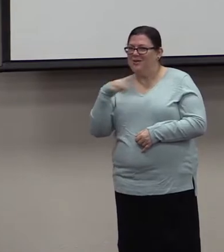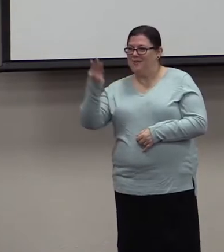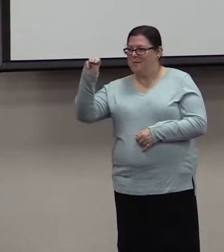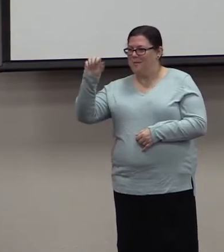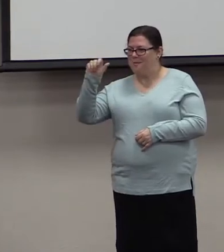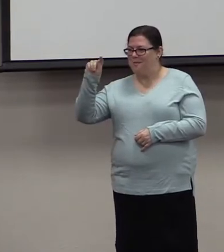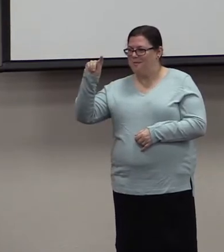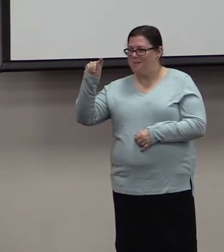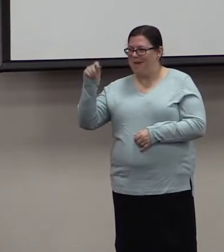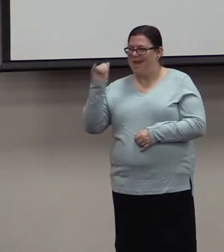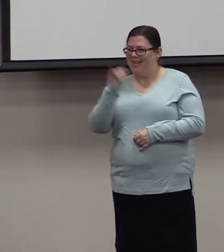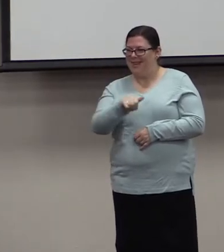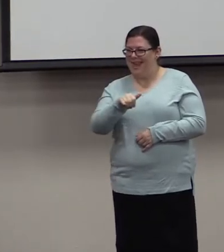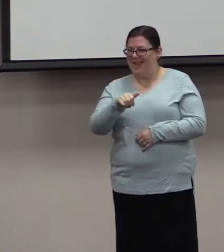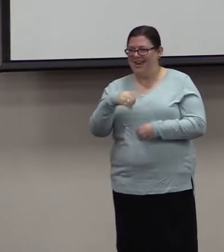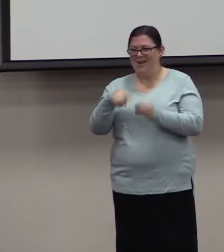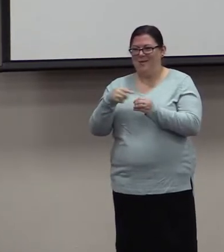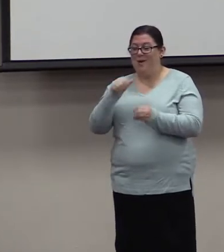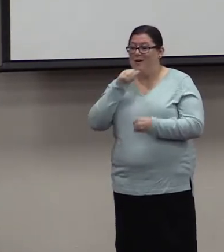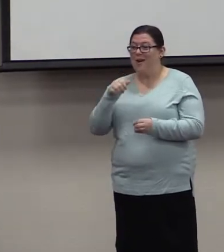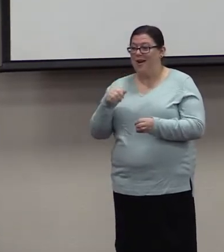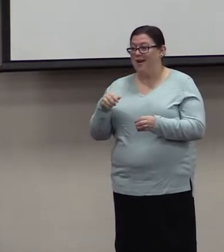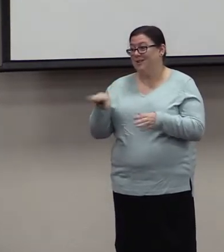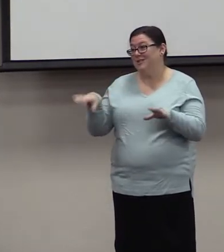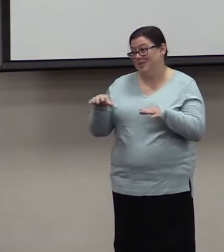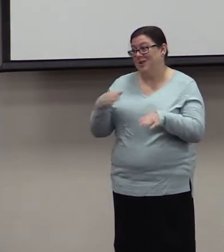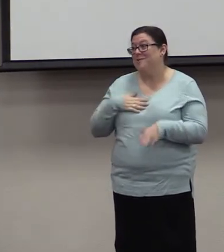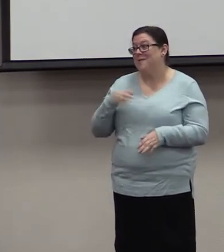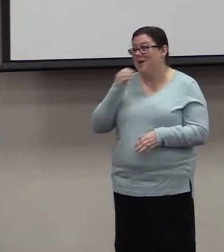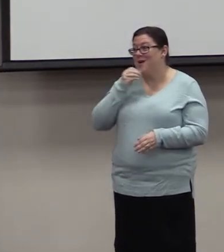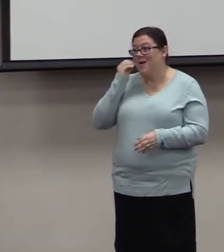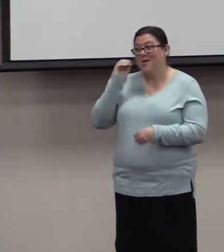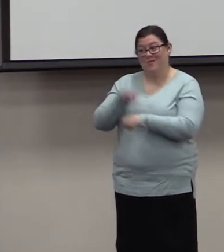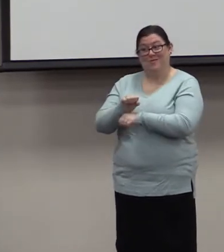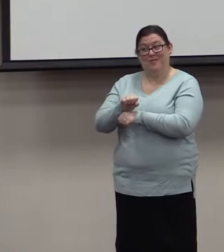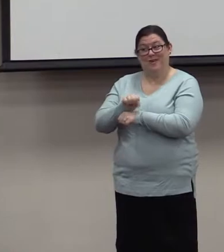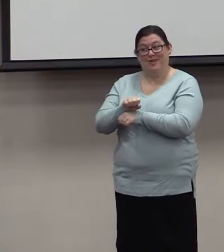There's a lot more to obedience than read the Bible.